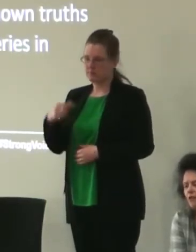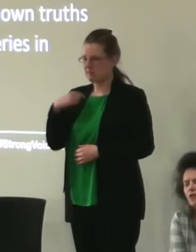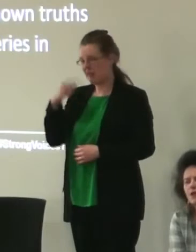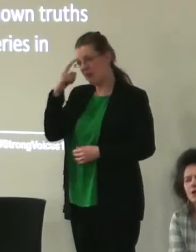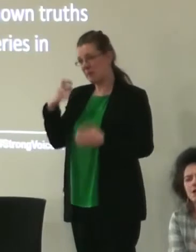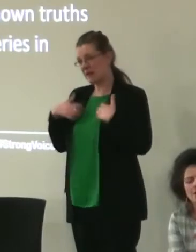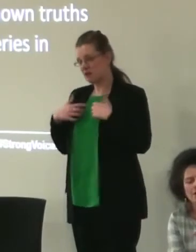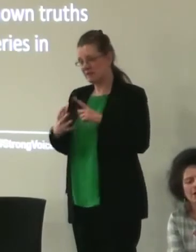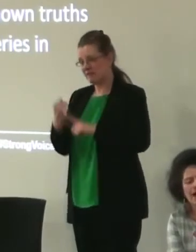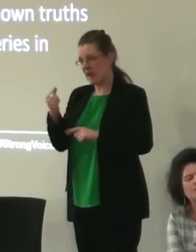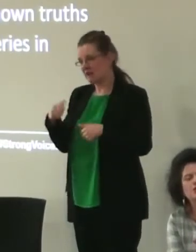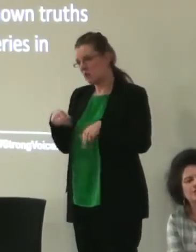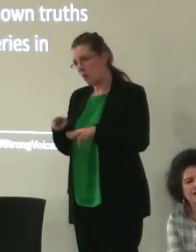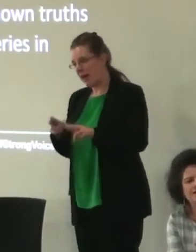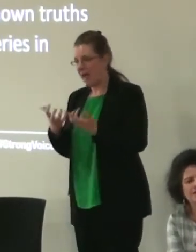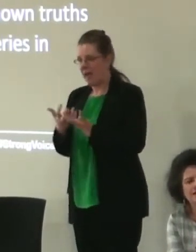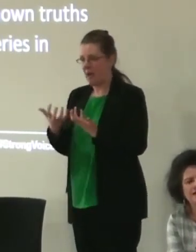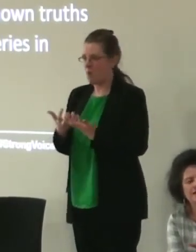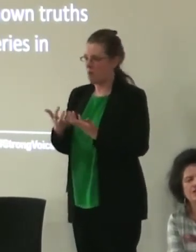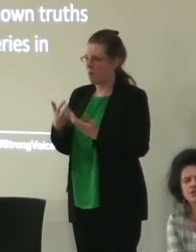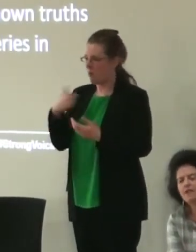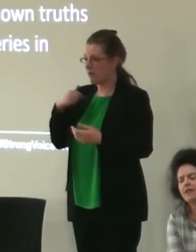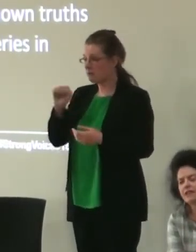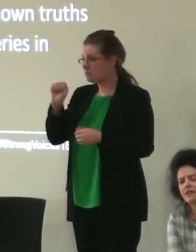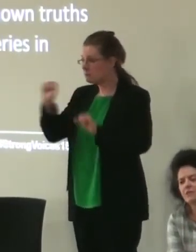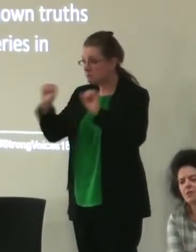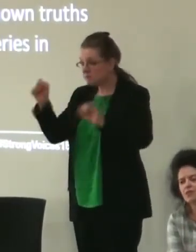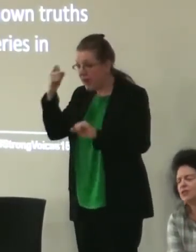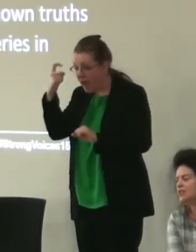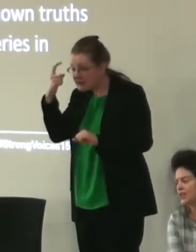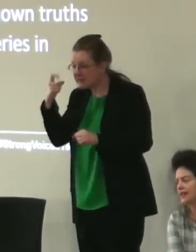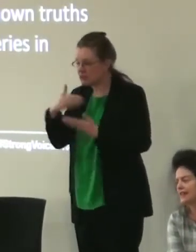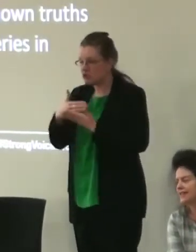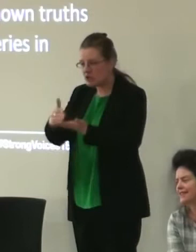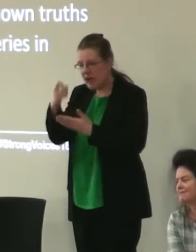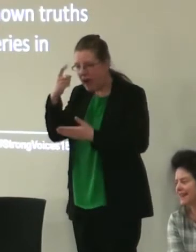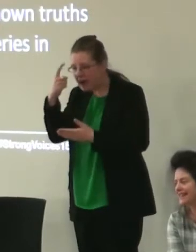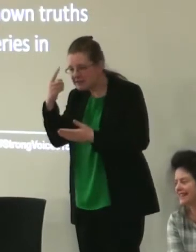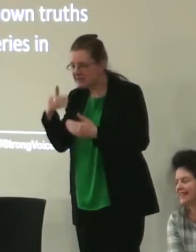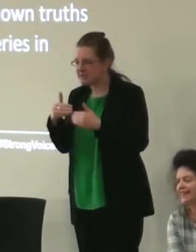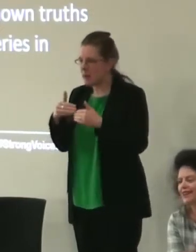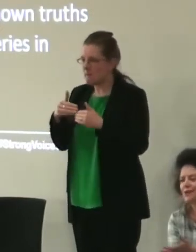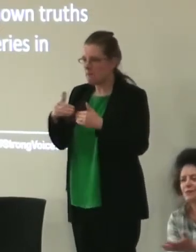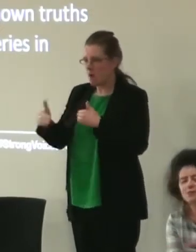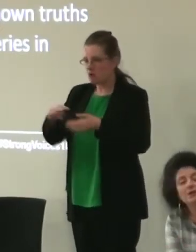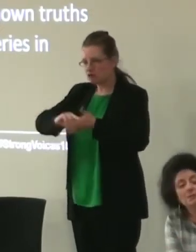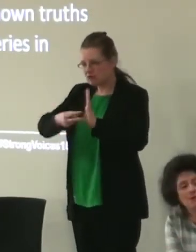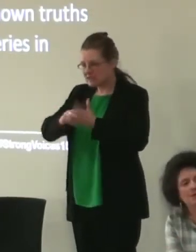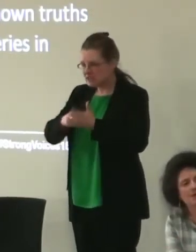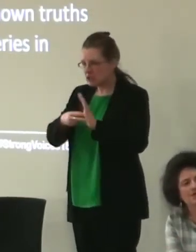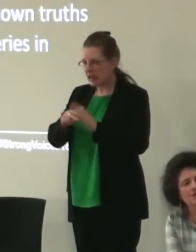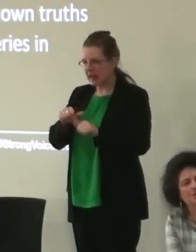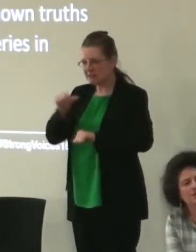of capturing insight and sharing insight more strategically and systematically between